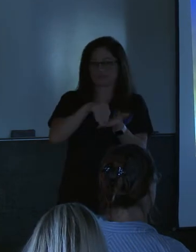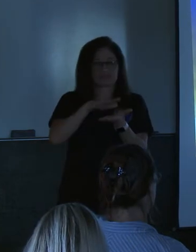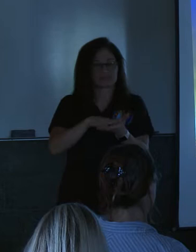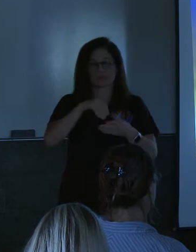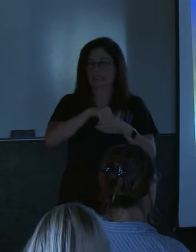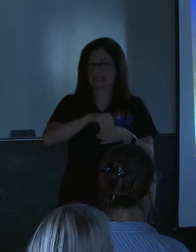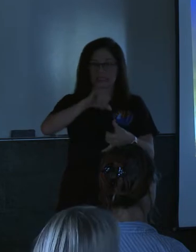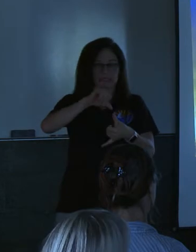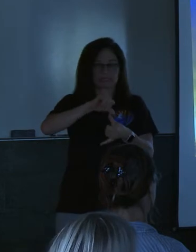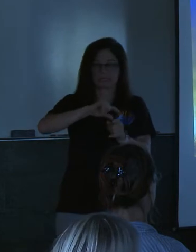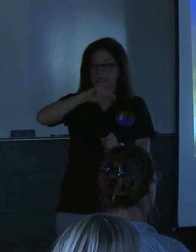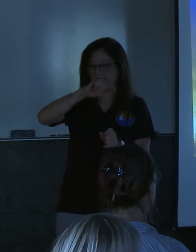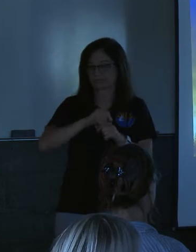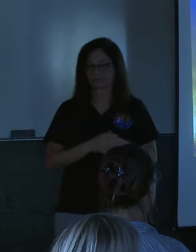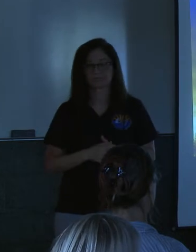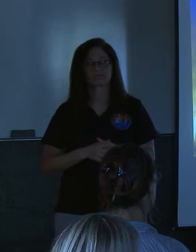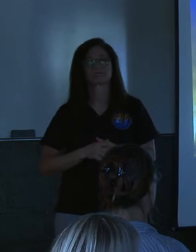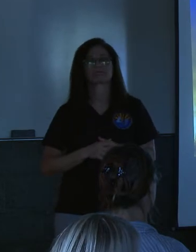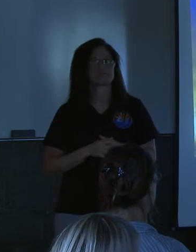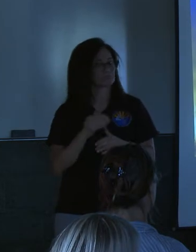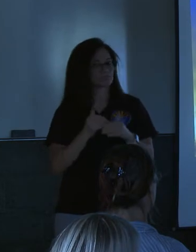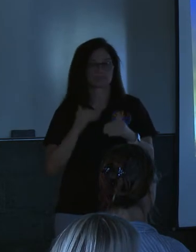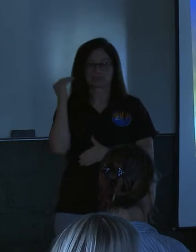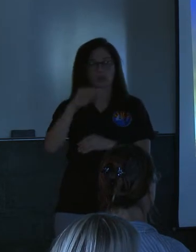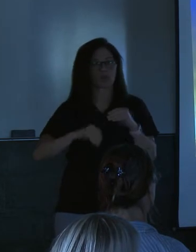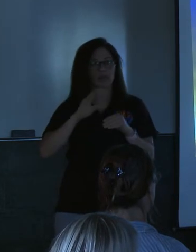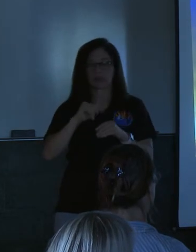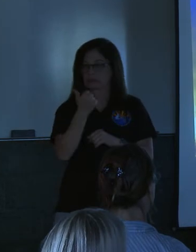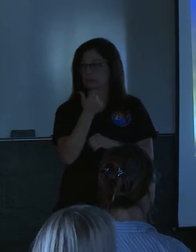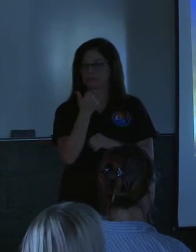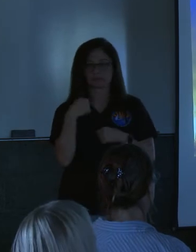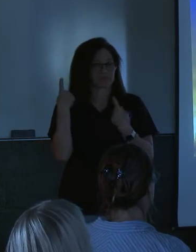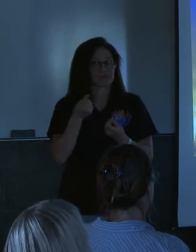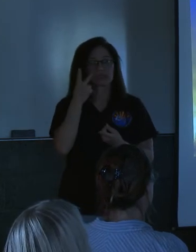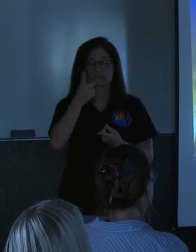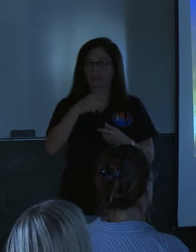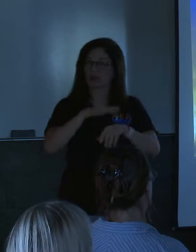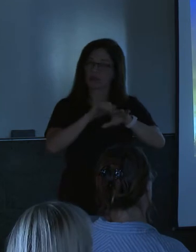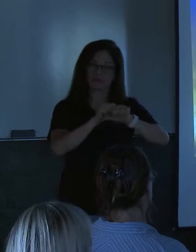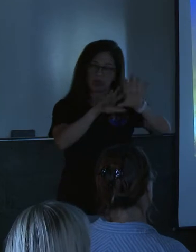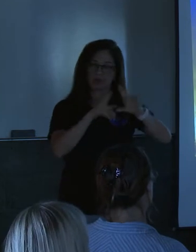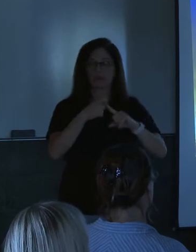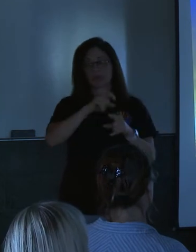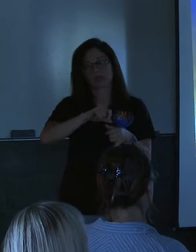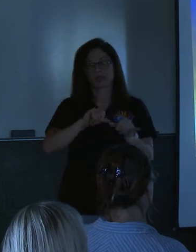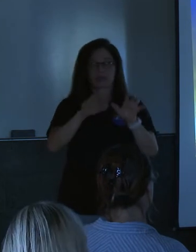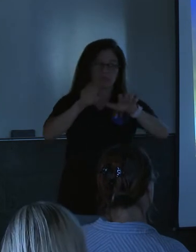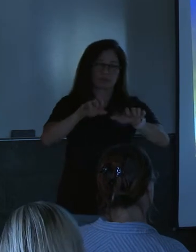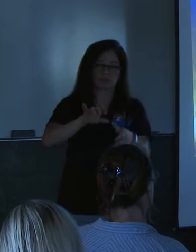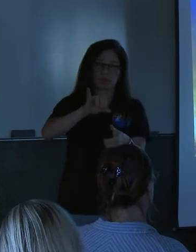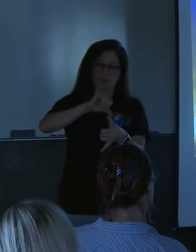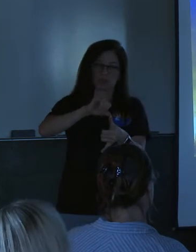gauges far surpassed anything we'd seen on the mountain from these precipitation gauges